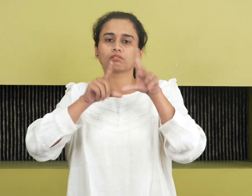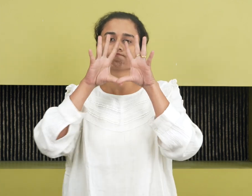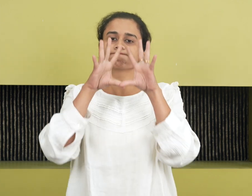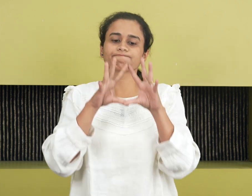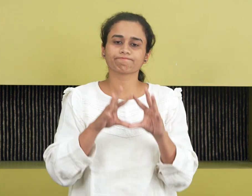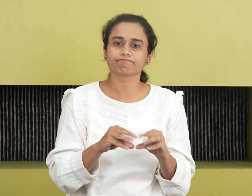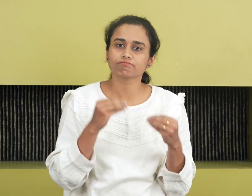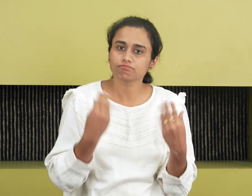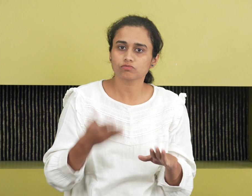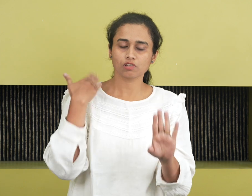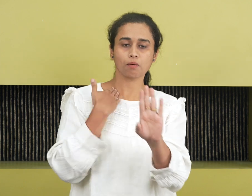past 50 years.